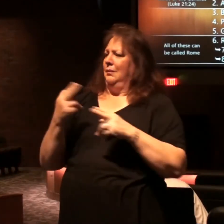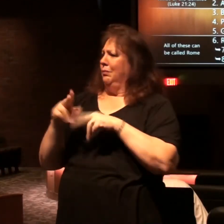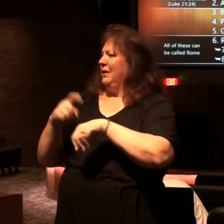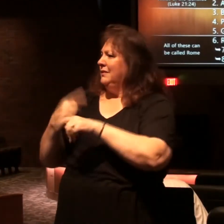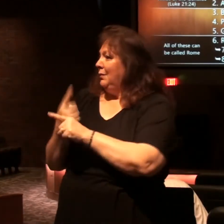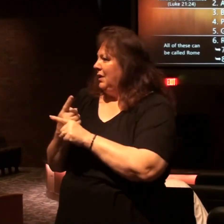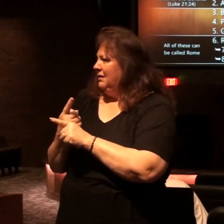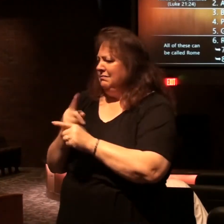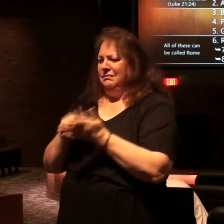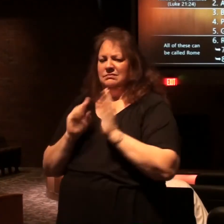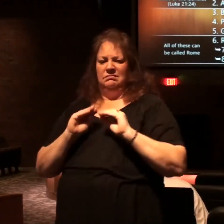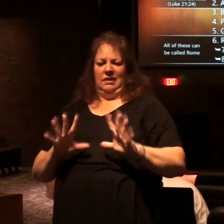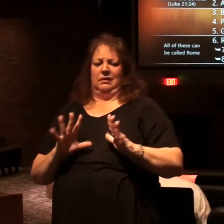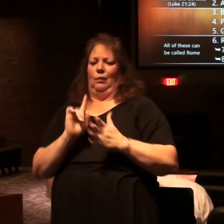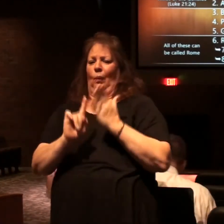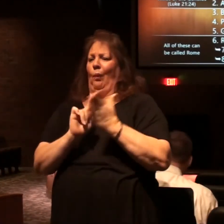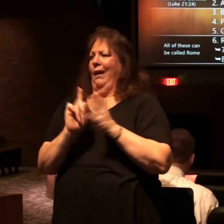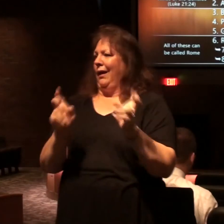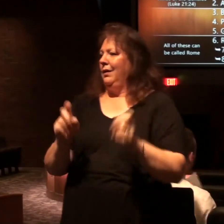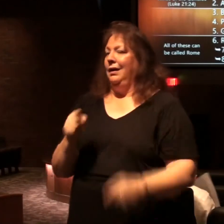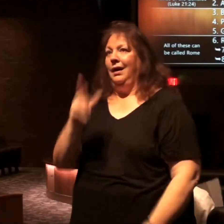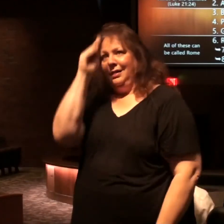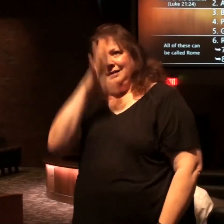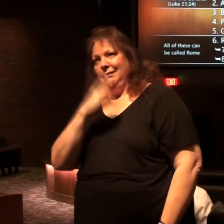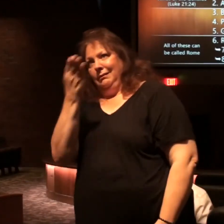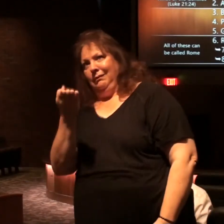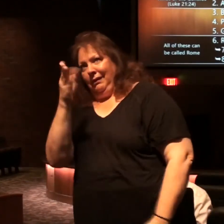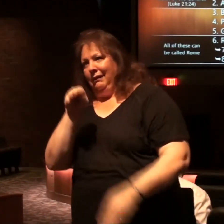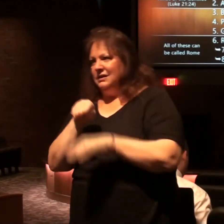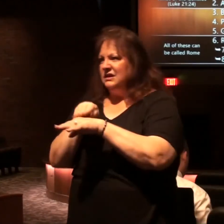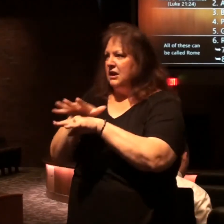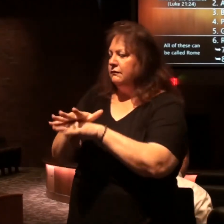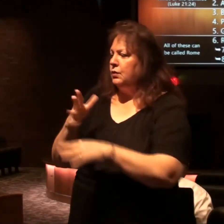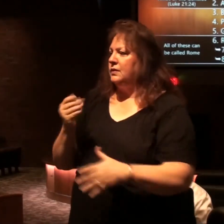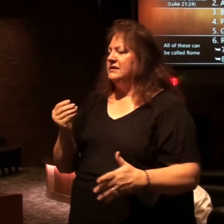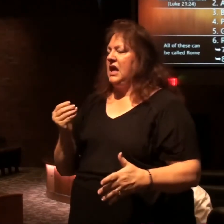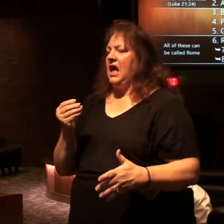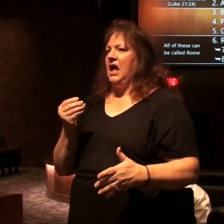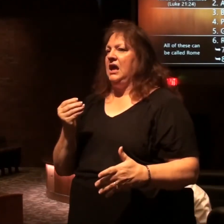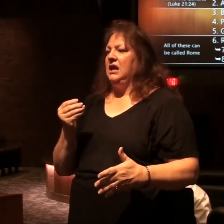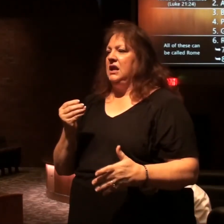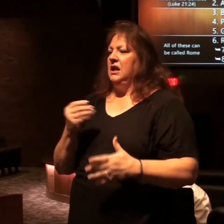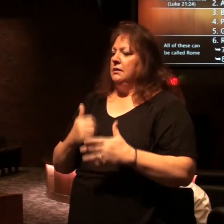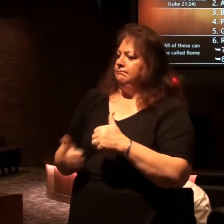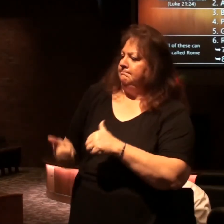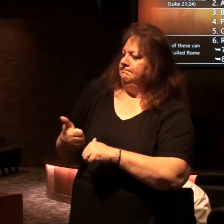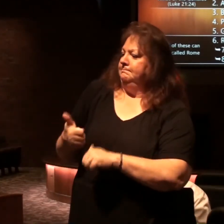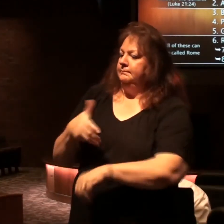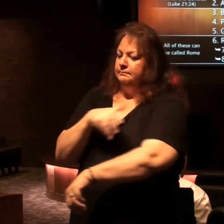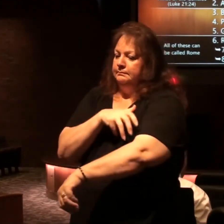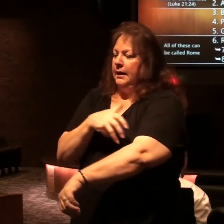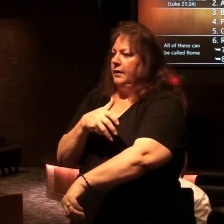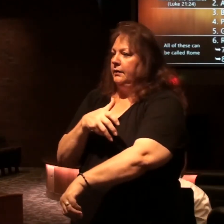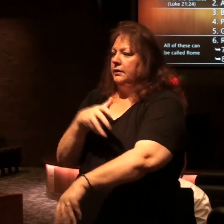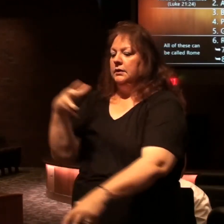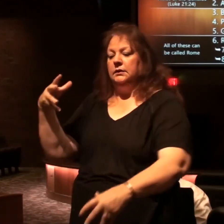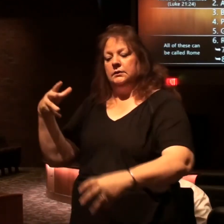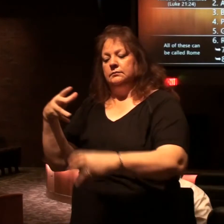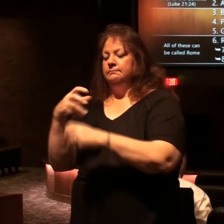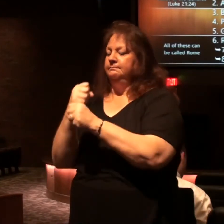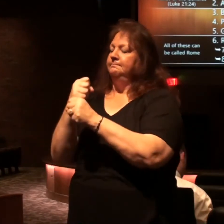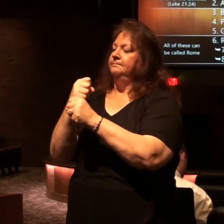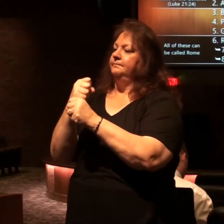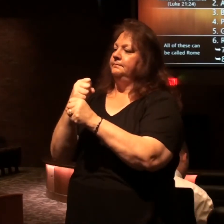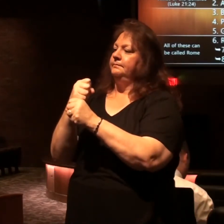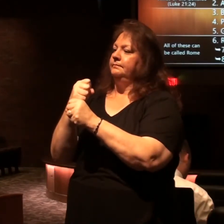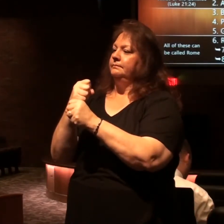it's nothing this man and his influence and even supreme power can all be summarized